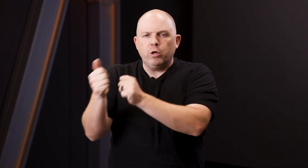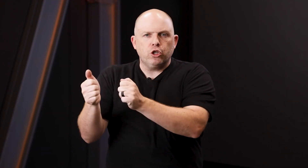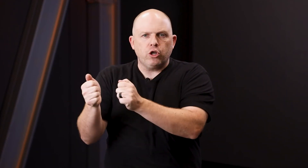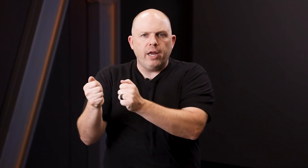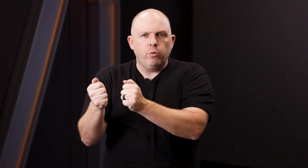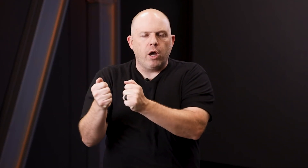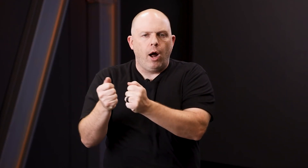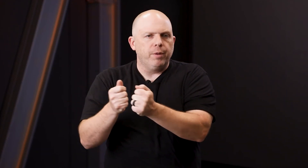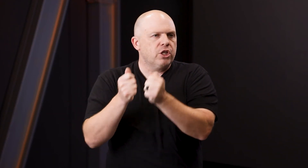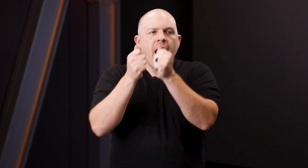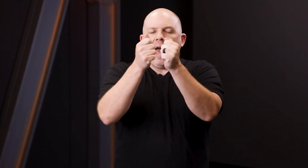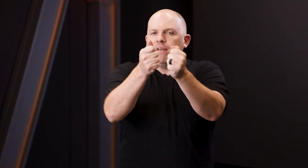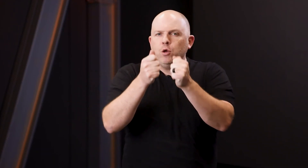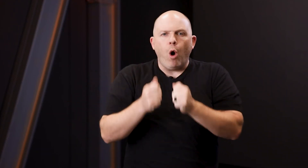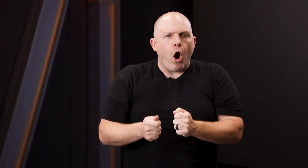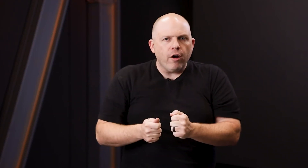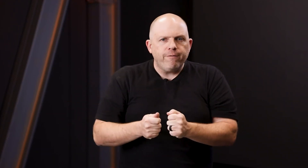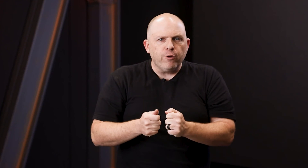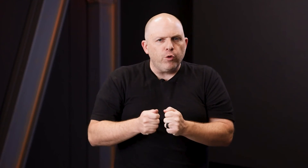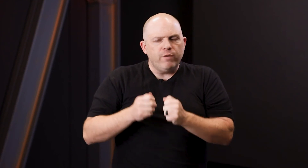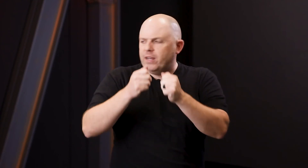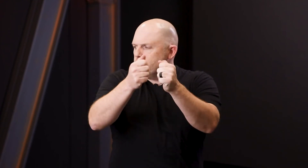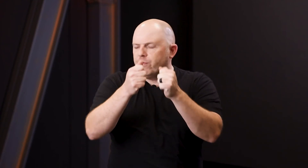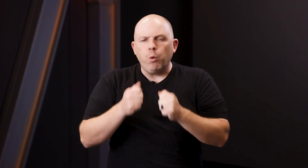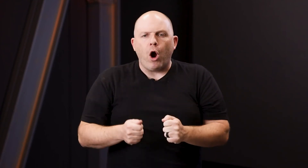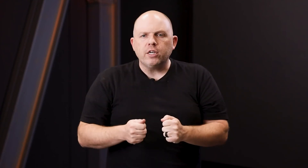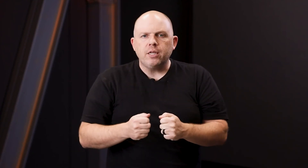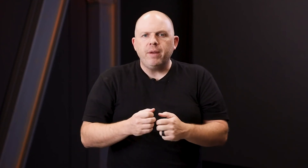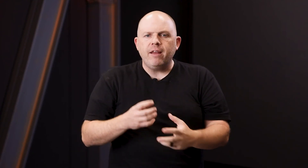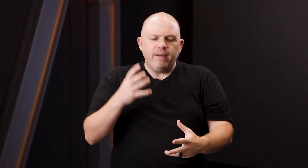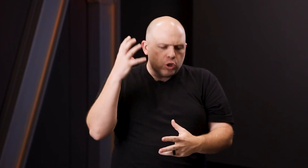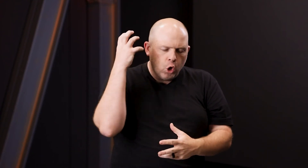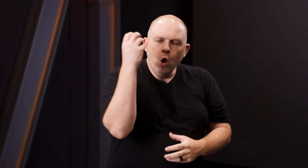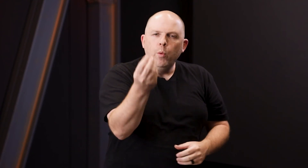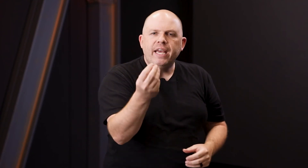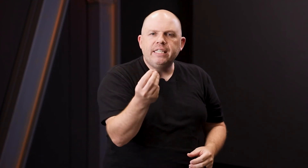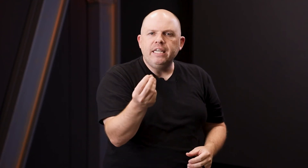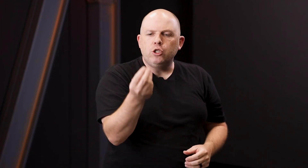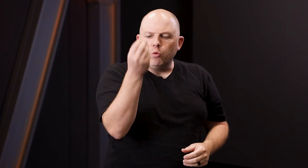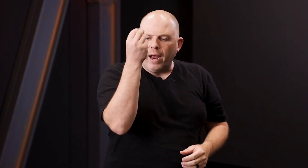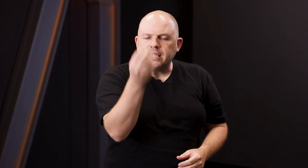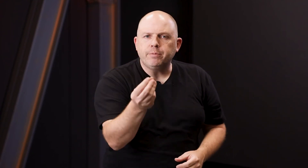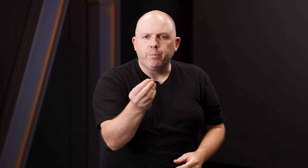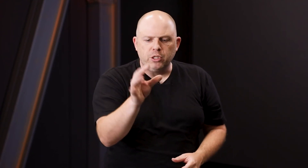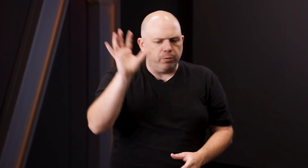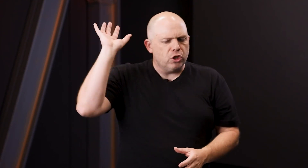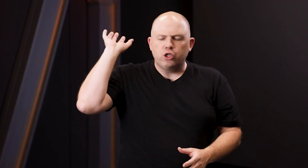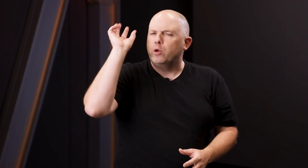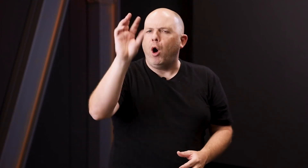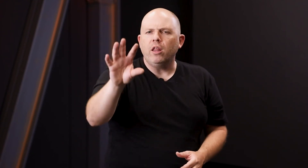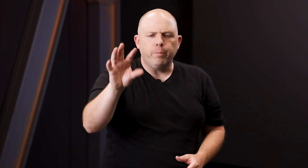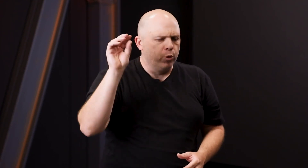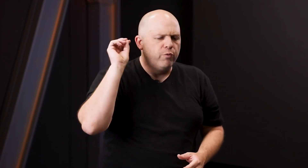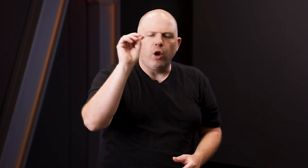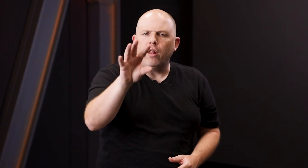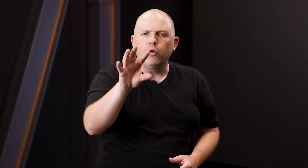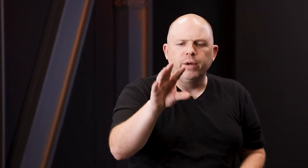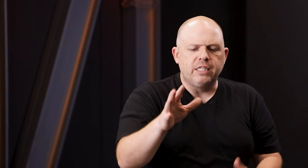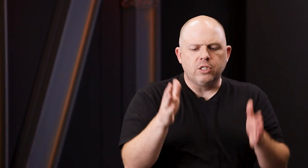what you're trying to accomplish. And if you are a fearful investor, if you are a someday investor, we can teach you the right types of principles and show you all of the proof and all of the reasons